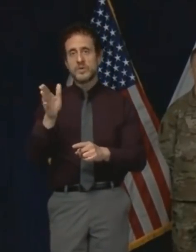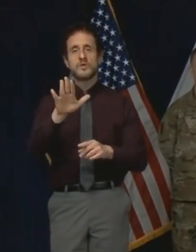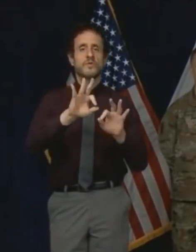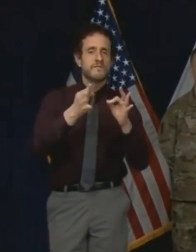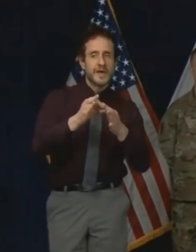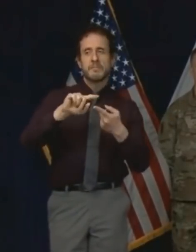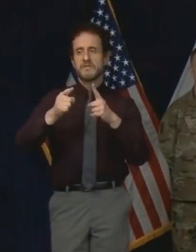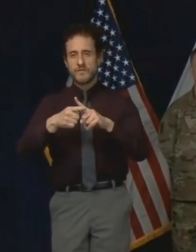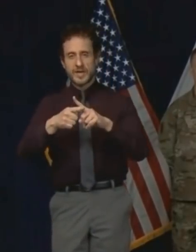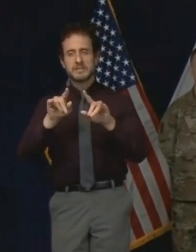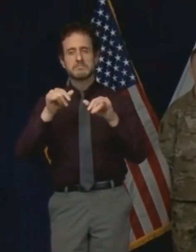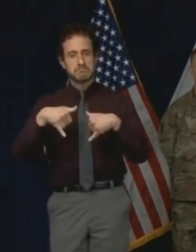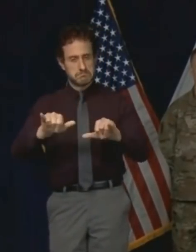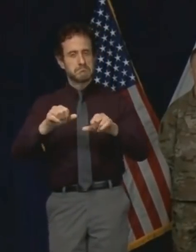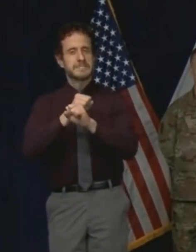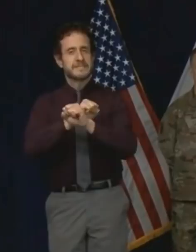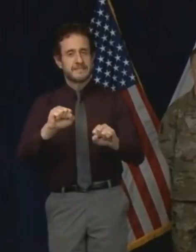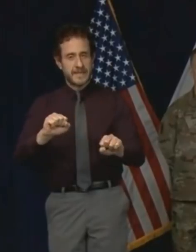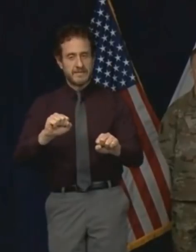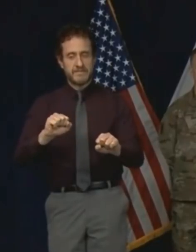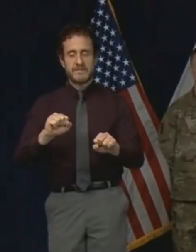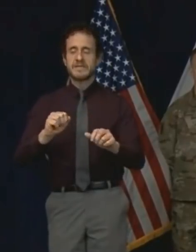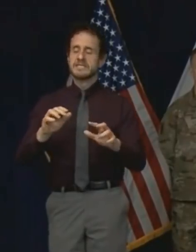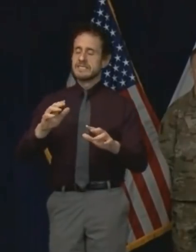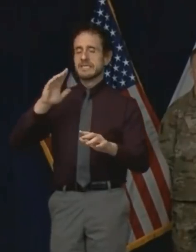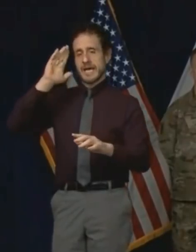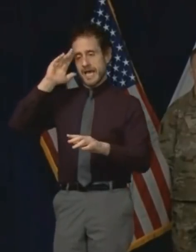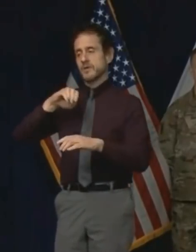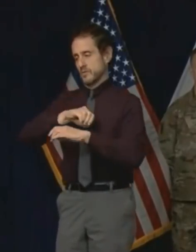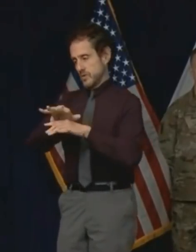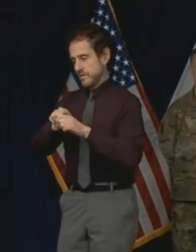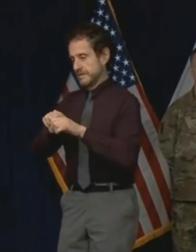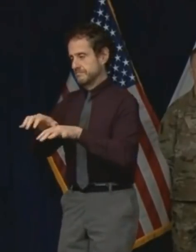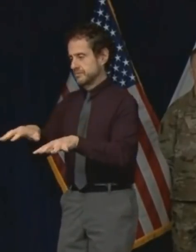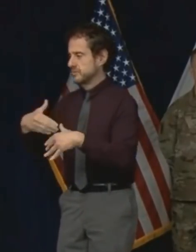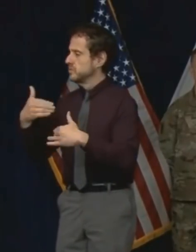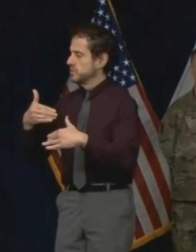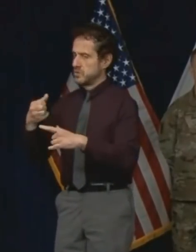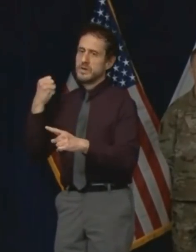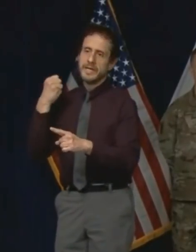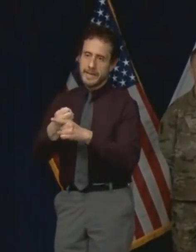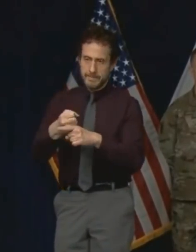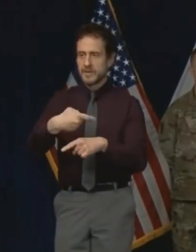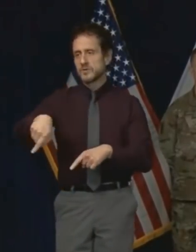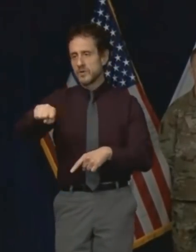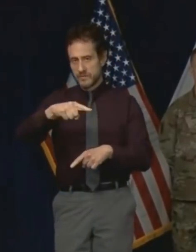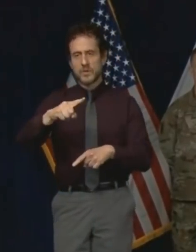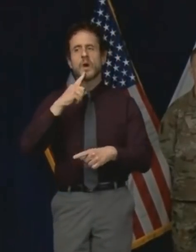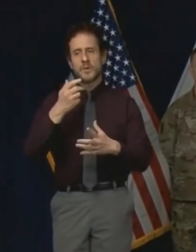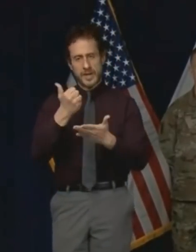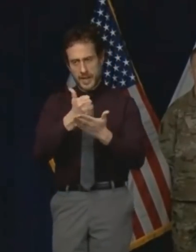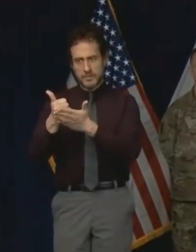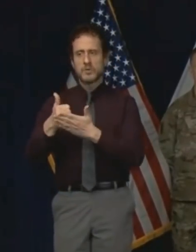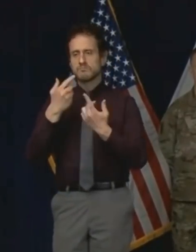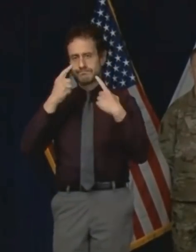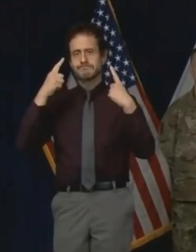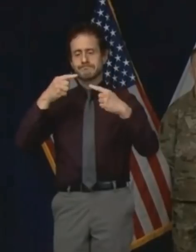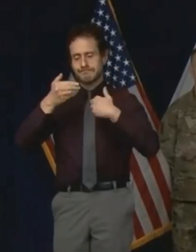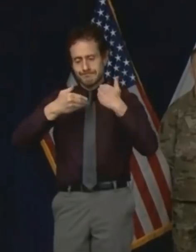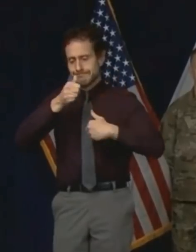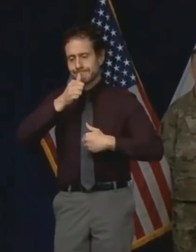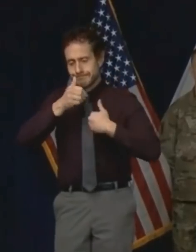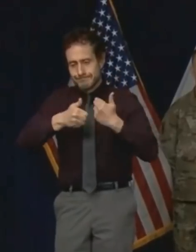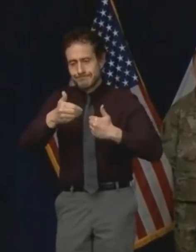overcome the potentially devastating consequences of this virus. After discussing it with